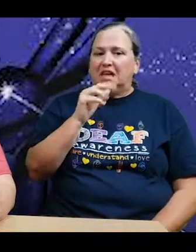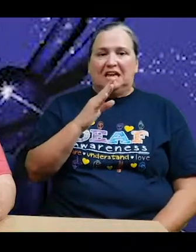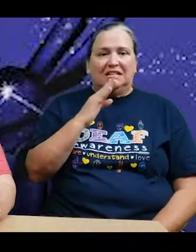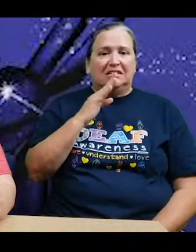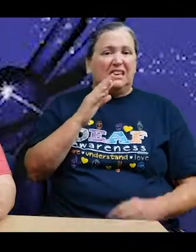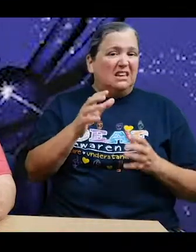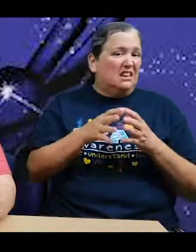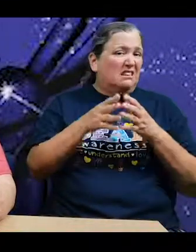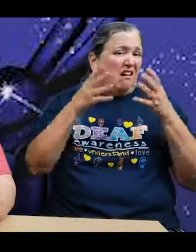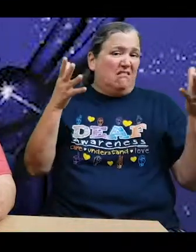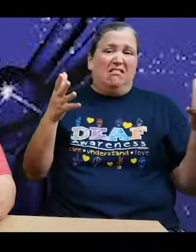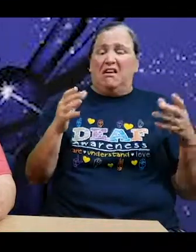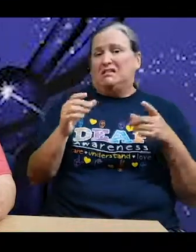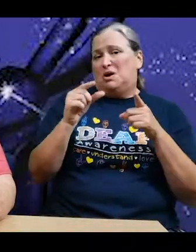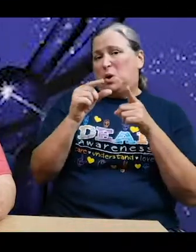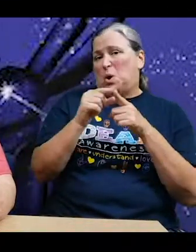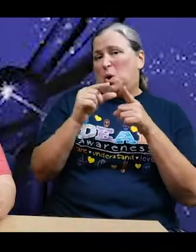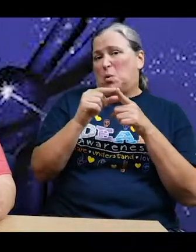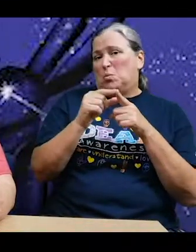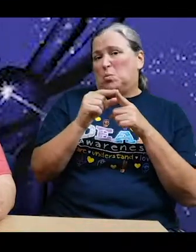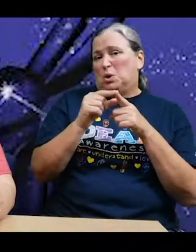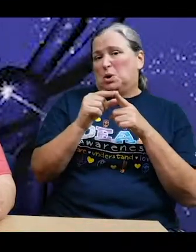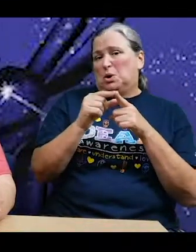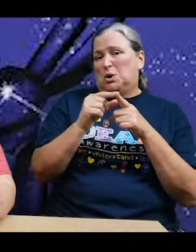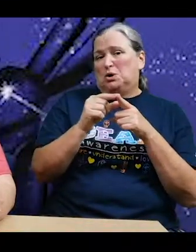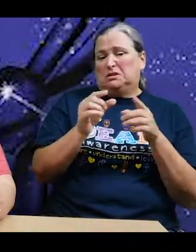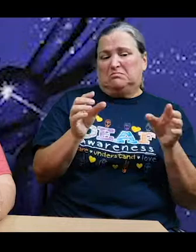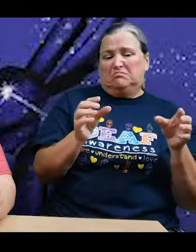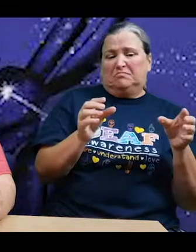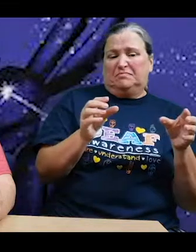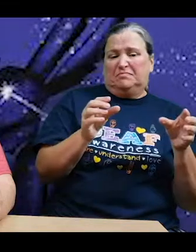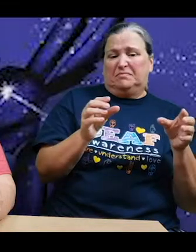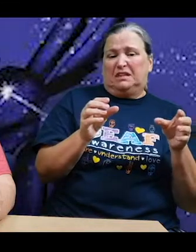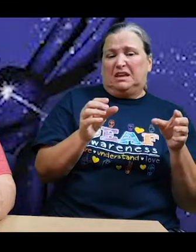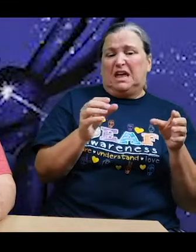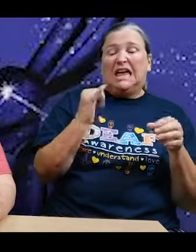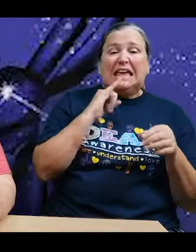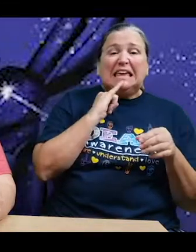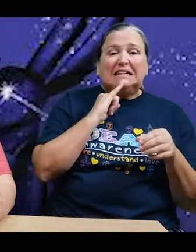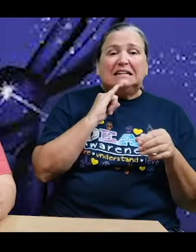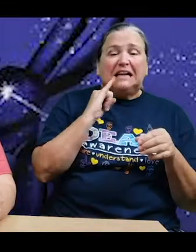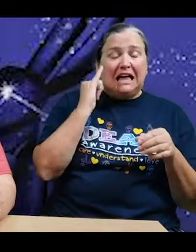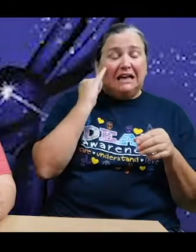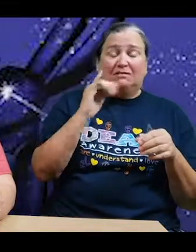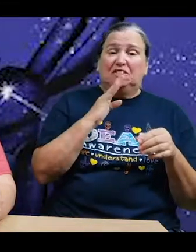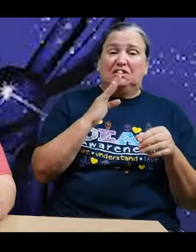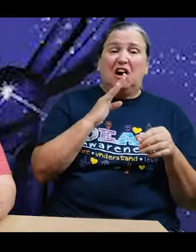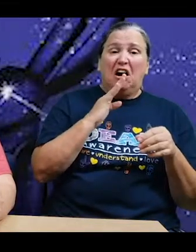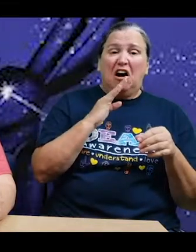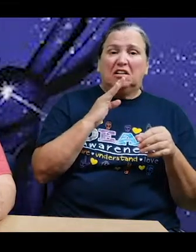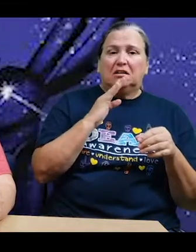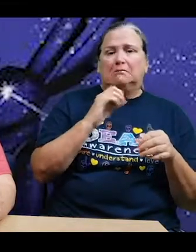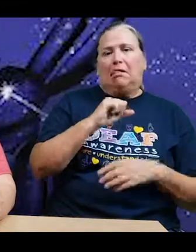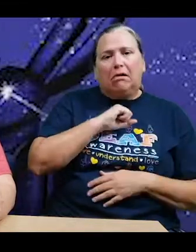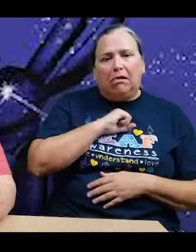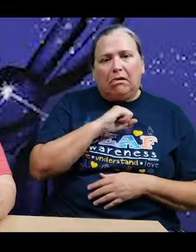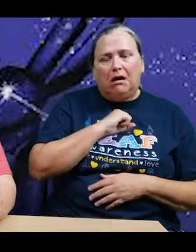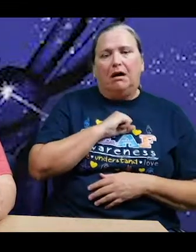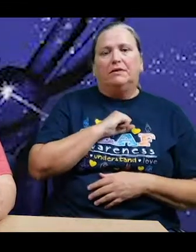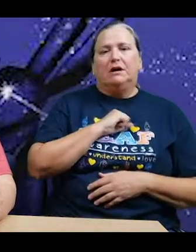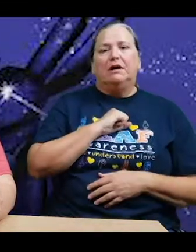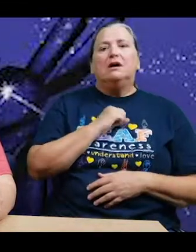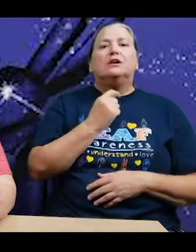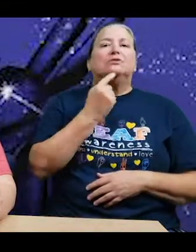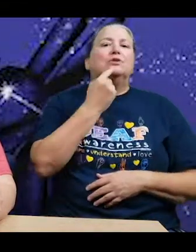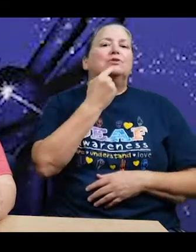time. Words, at least several of them strung together, made her cough. She limited herself. She said only